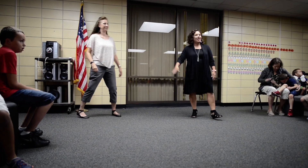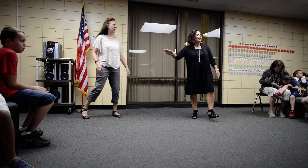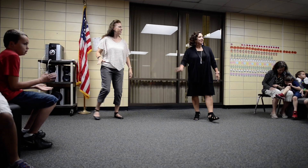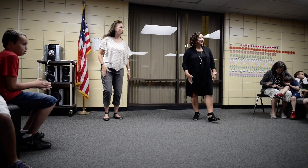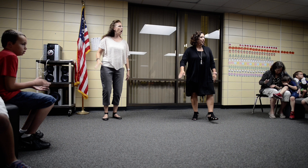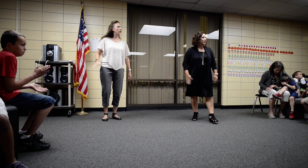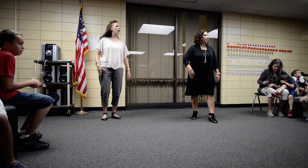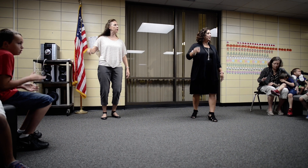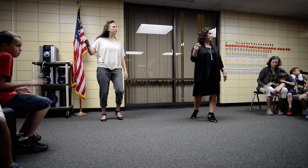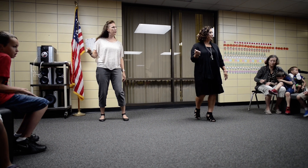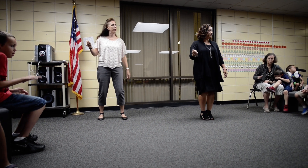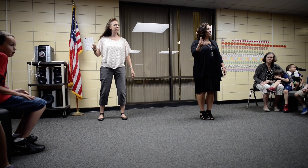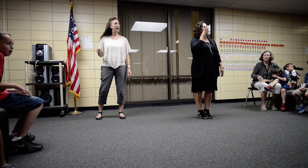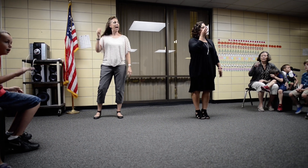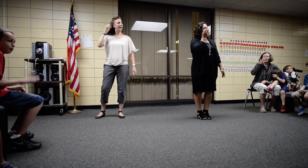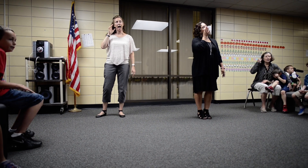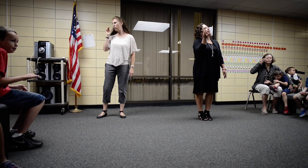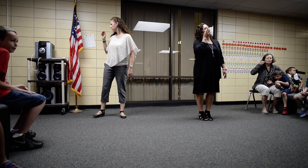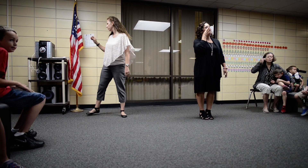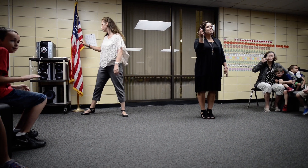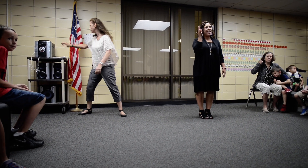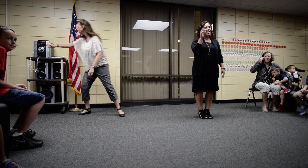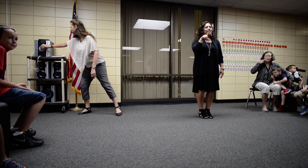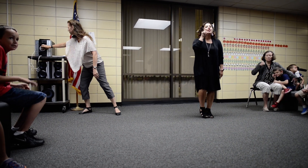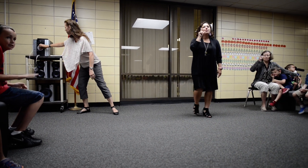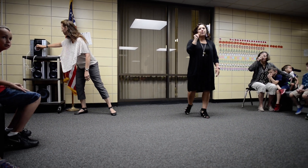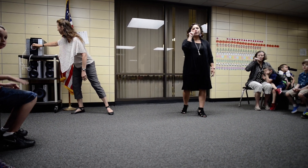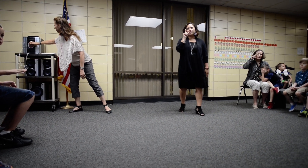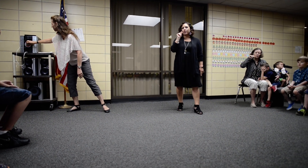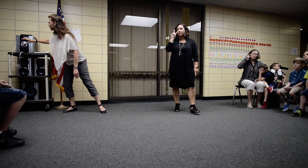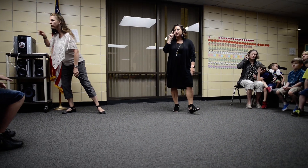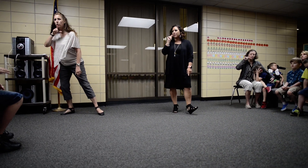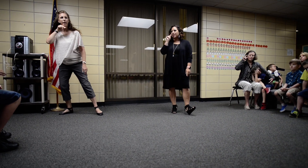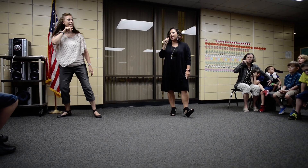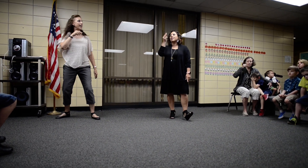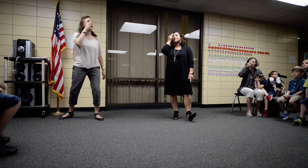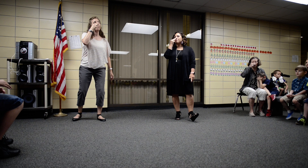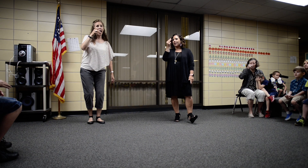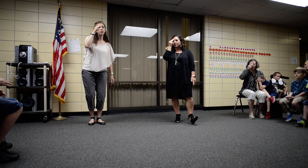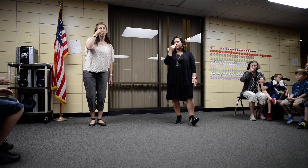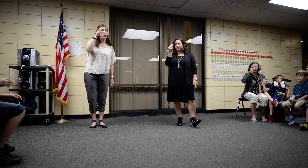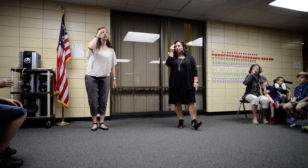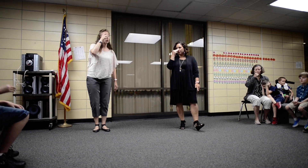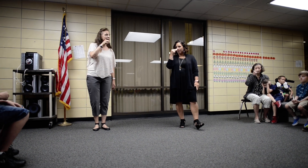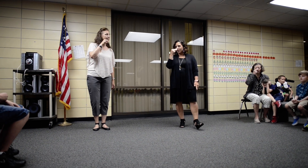Dog goes move, cat goes meow, bird goes tweet, and mouse goes squeak.